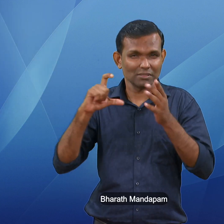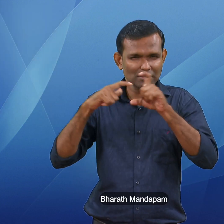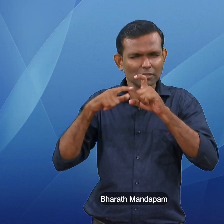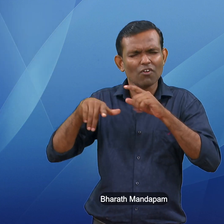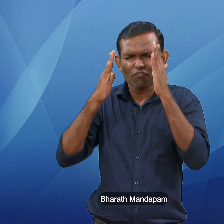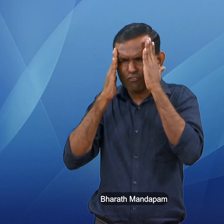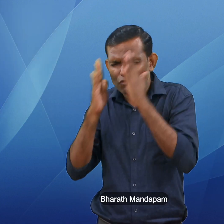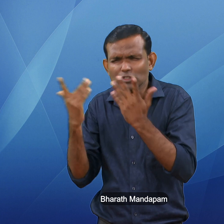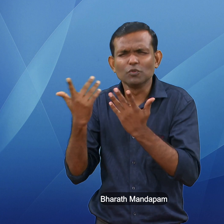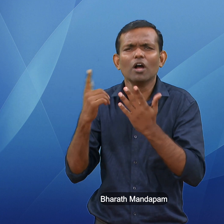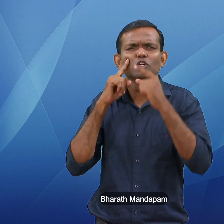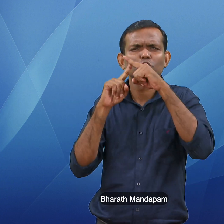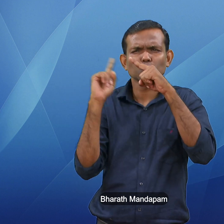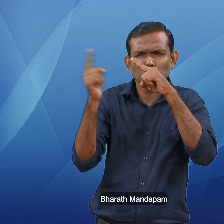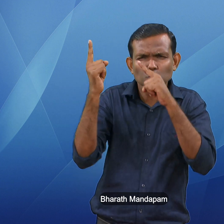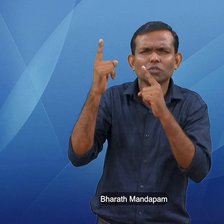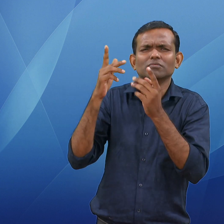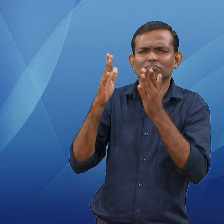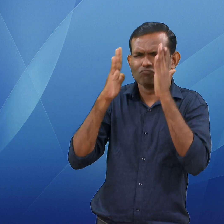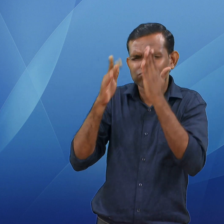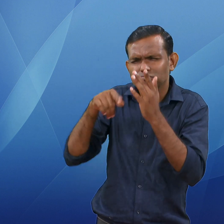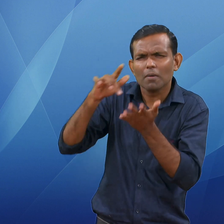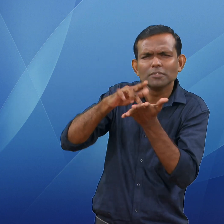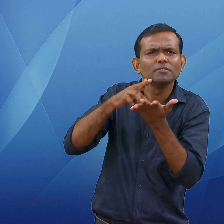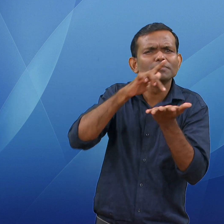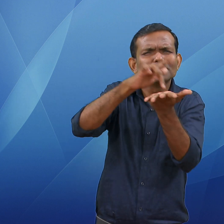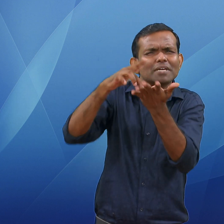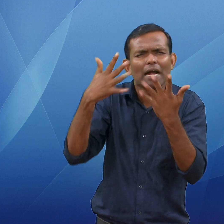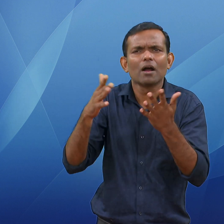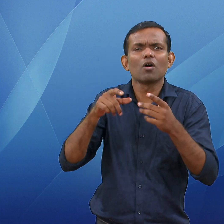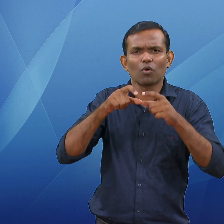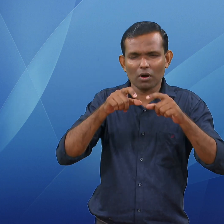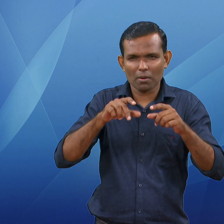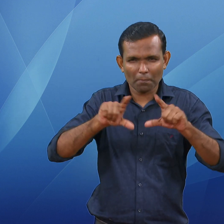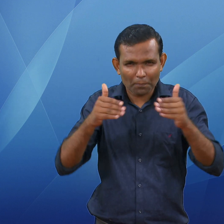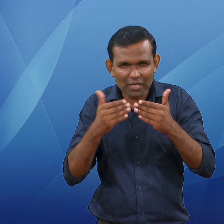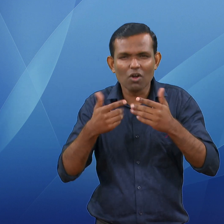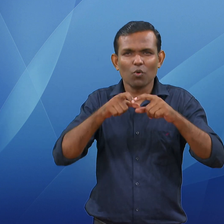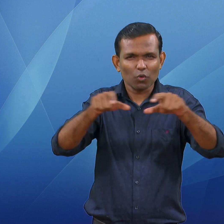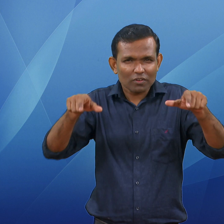elaborated on its key initiatives aimed at promoting India as a premier MICE destination.